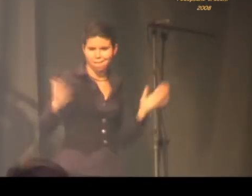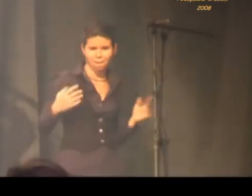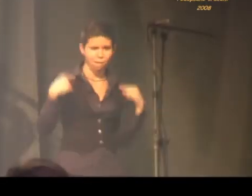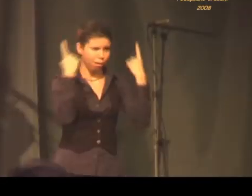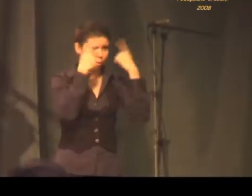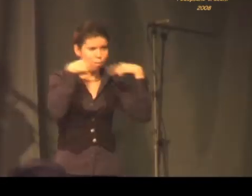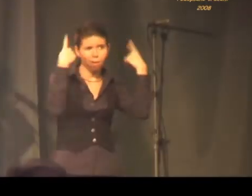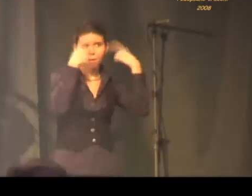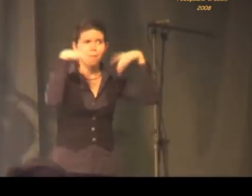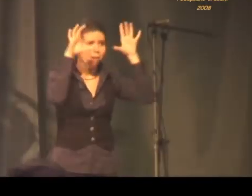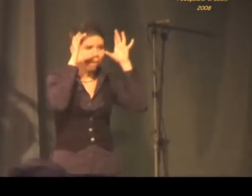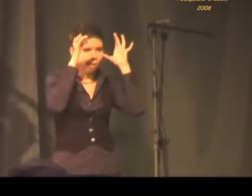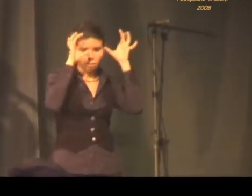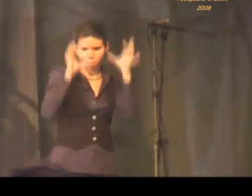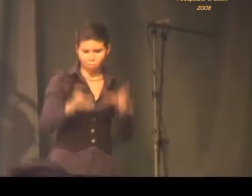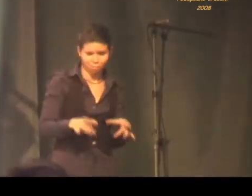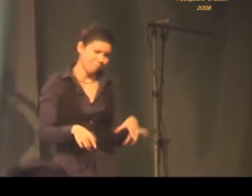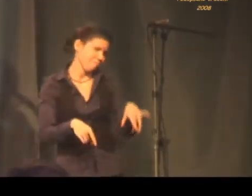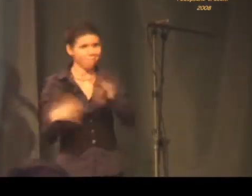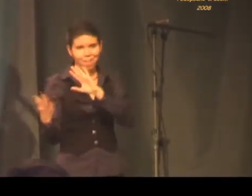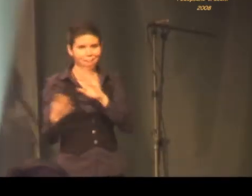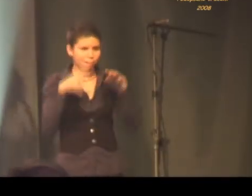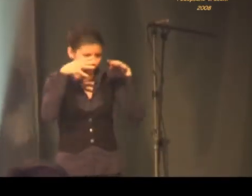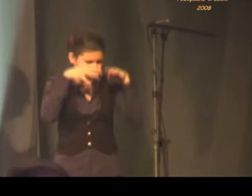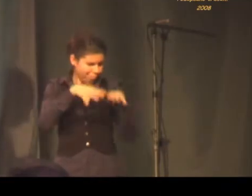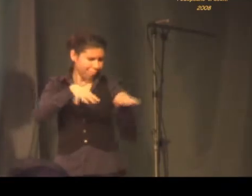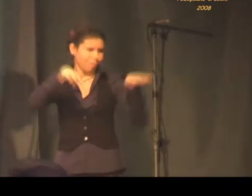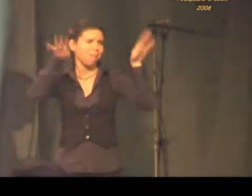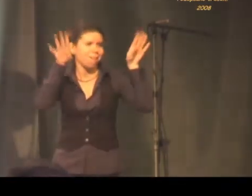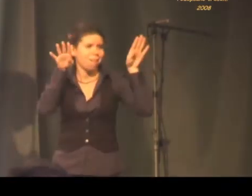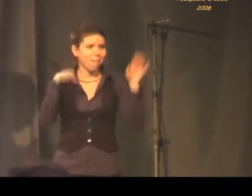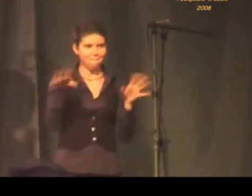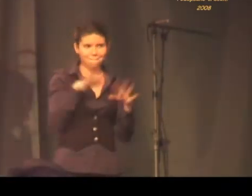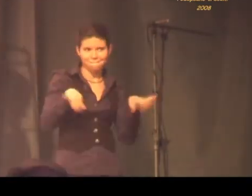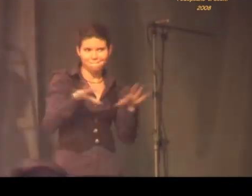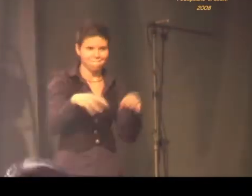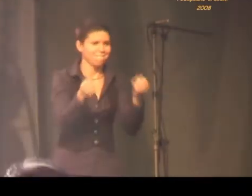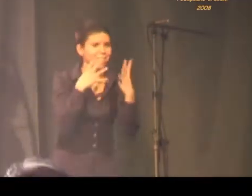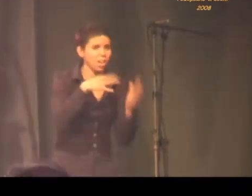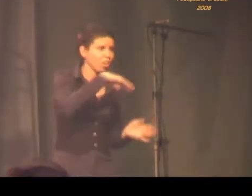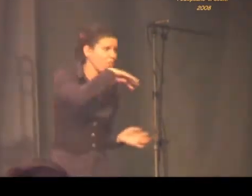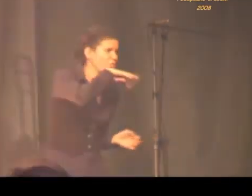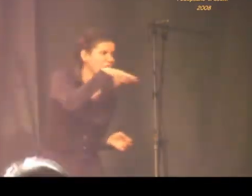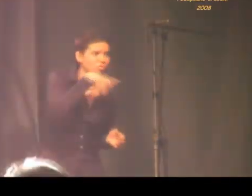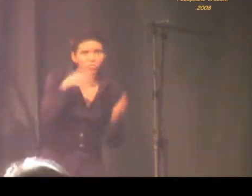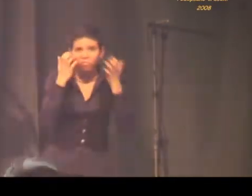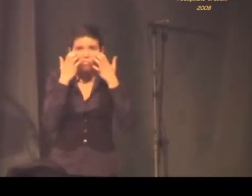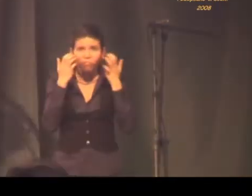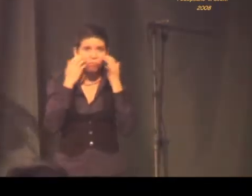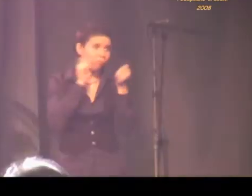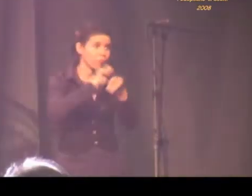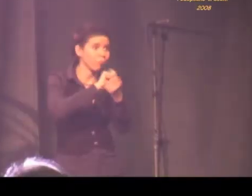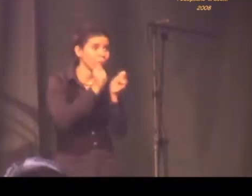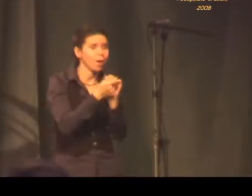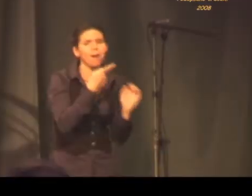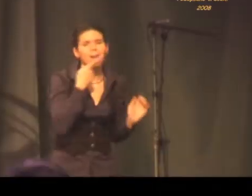lips be mine, darling, darling, down I go, all around I go,